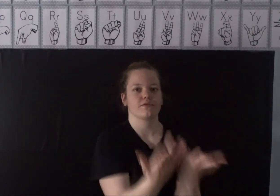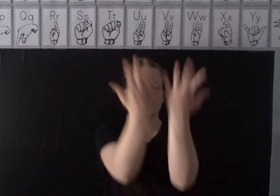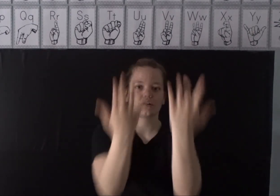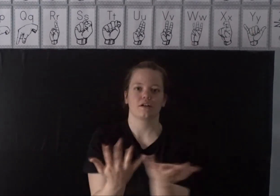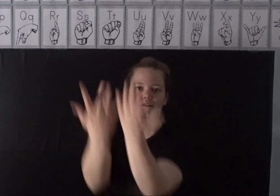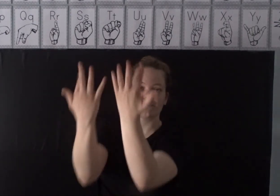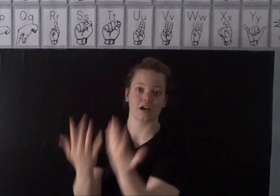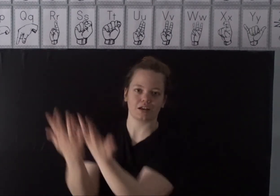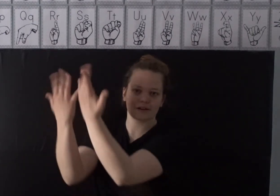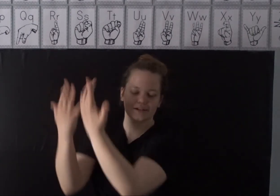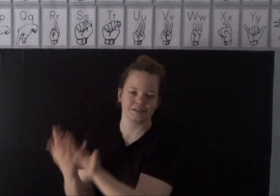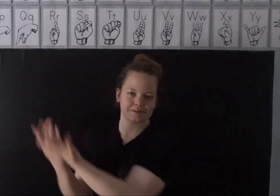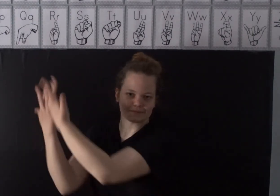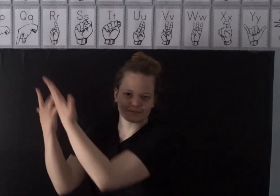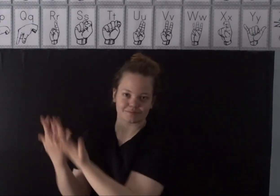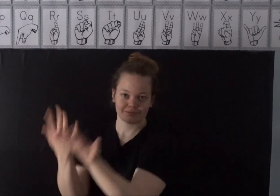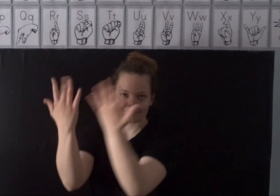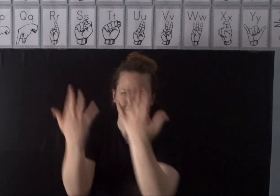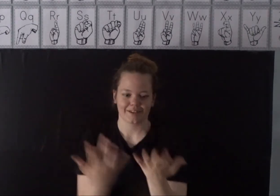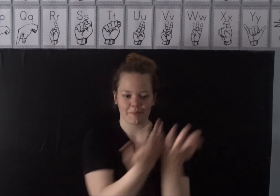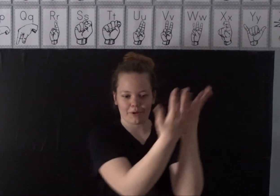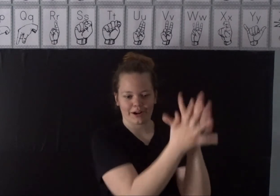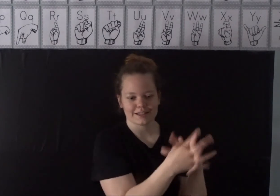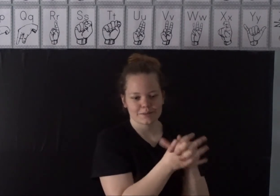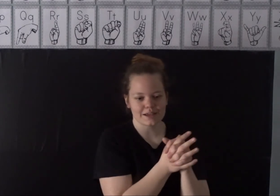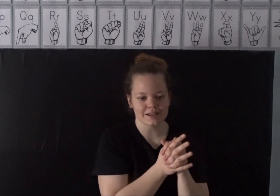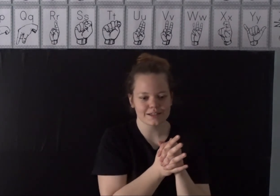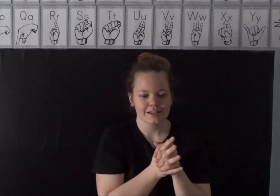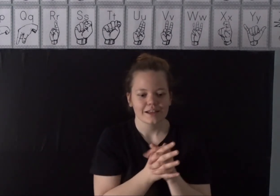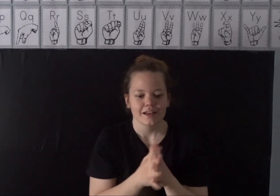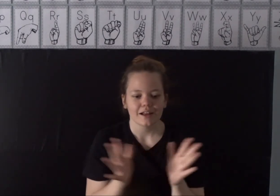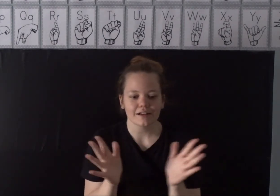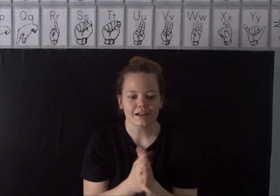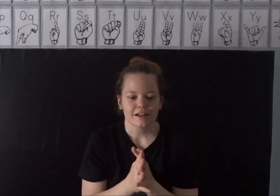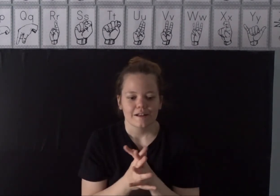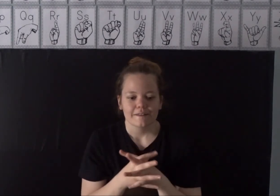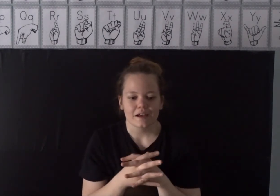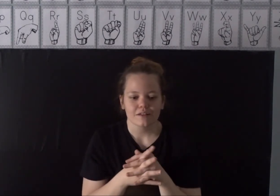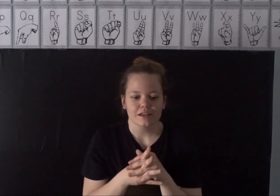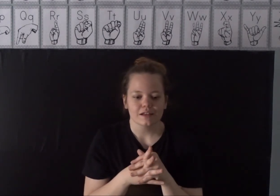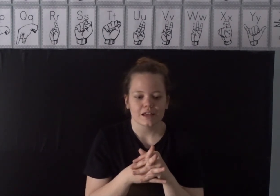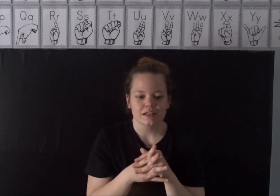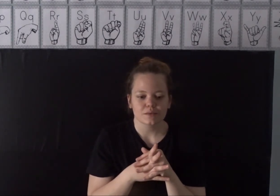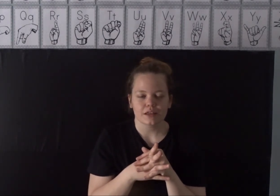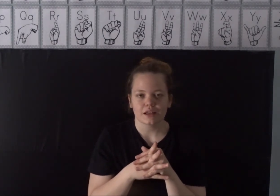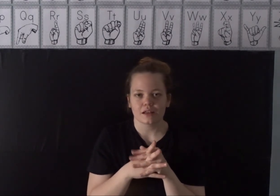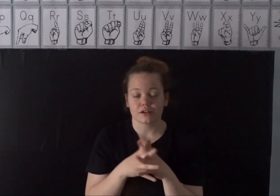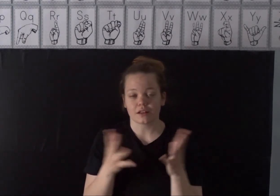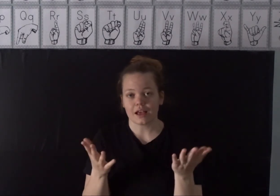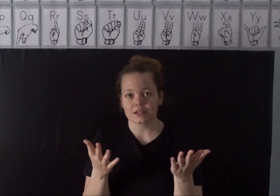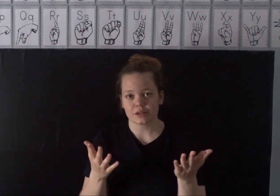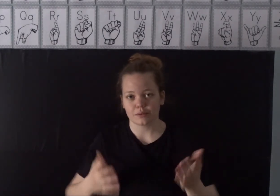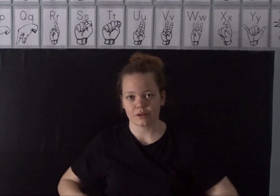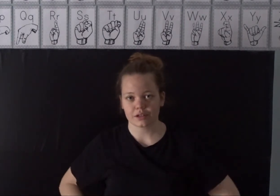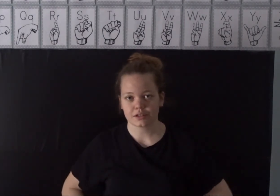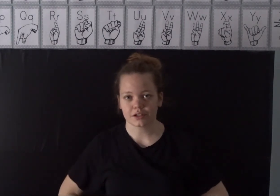your fire. Pretty sweet. Alright. Now the last one that we are going to learn